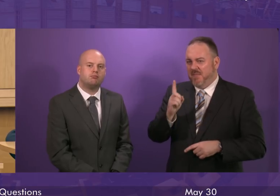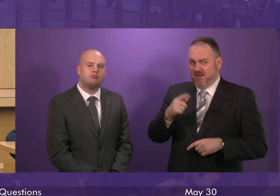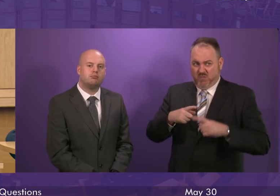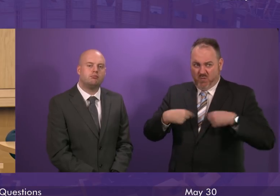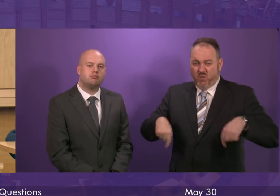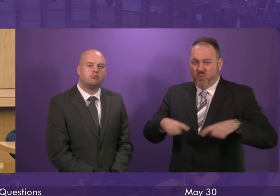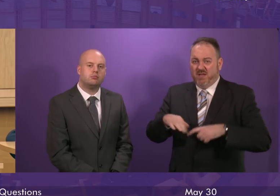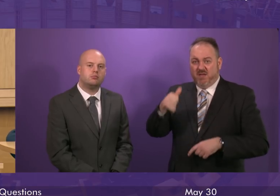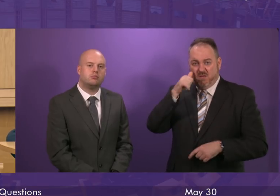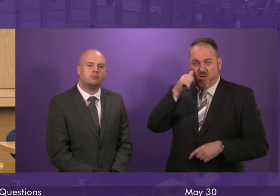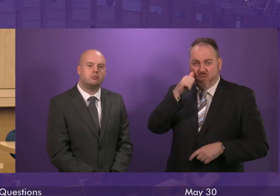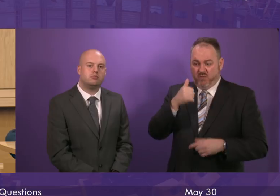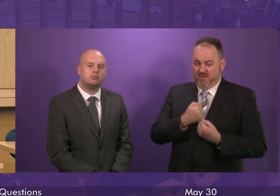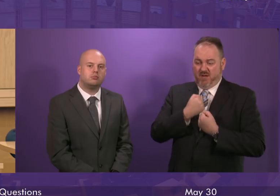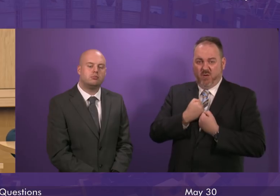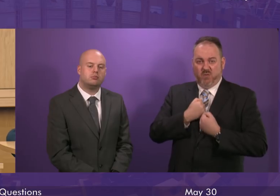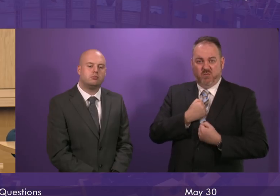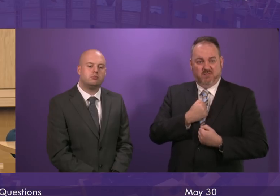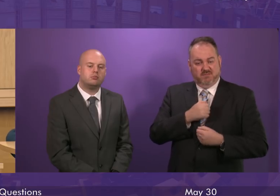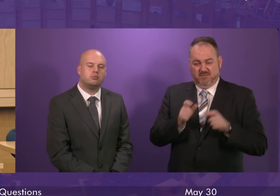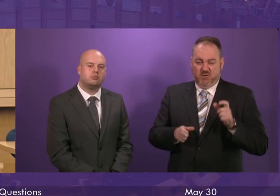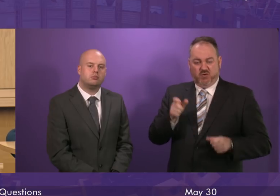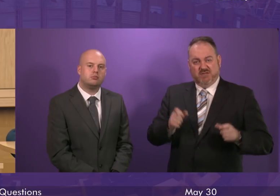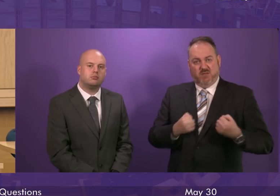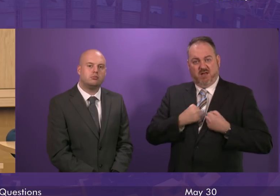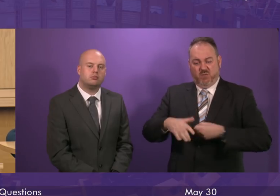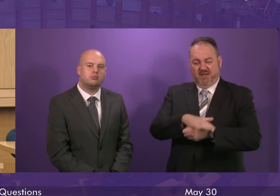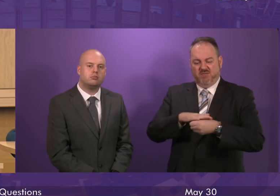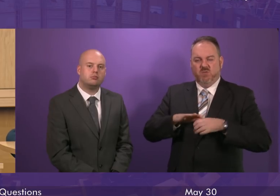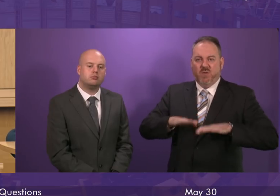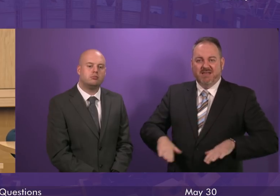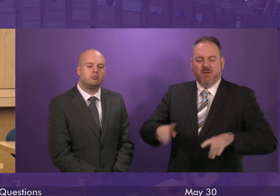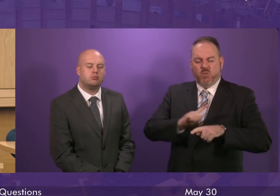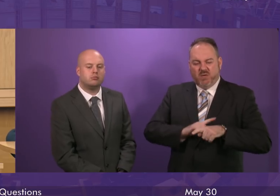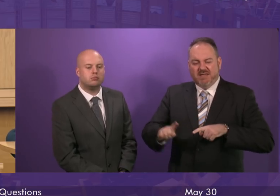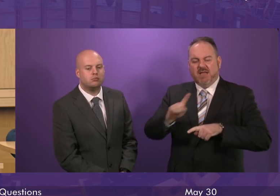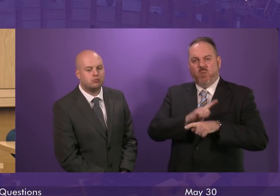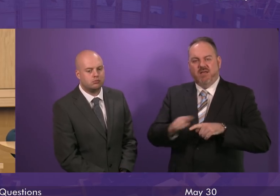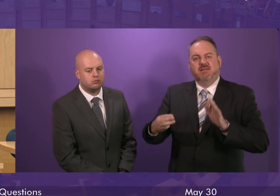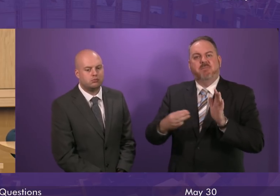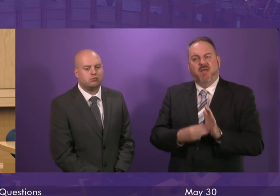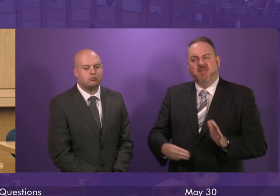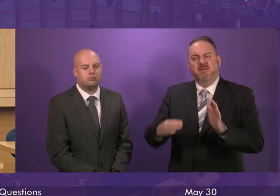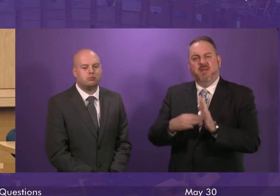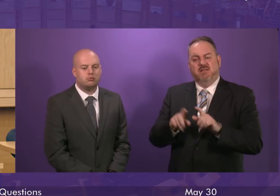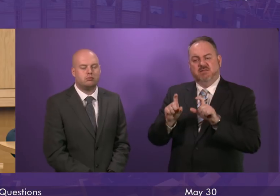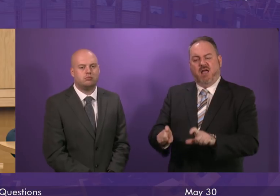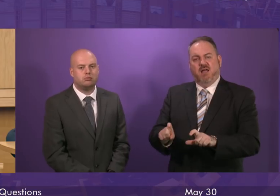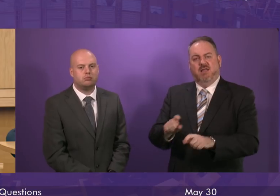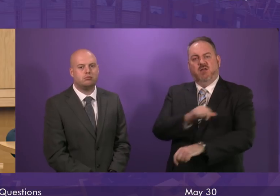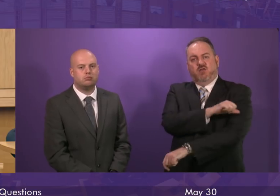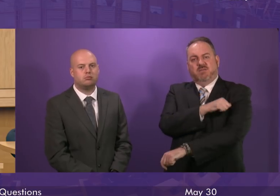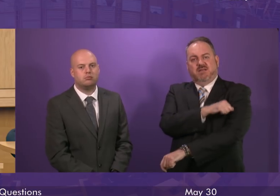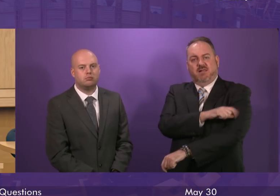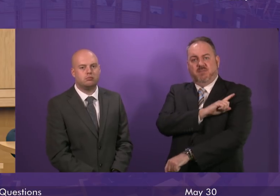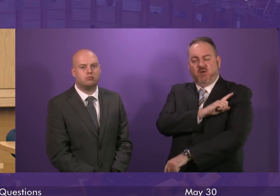chamber will be dealing with case work with constituents who are spending weeks or even months in hospital taking up valuable bed space because their